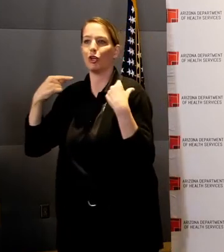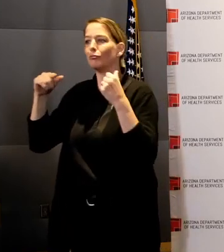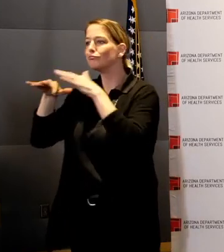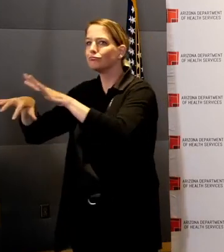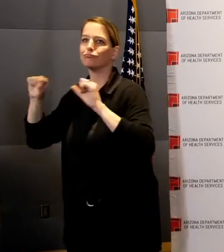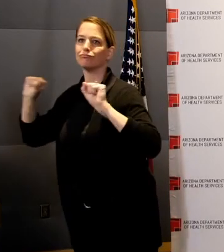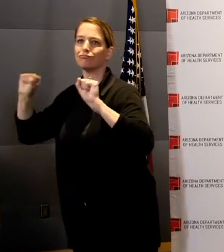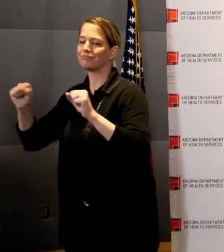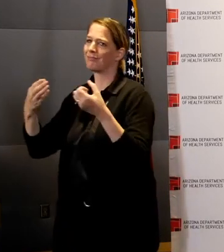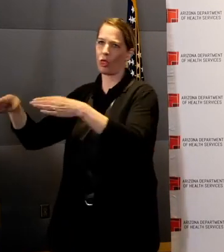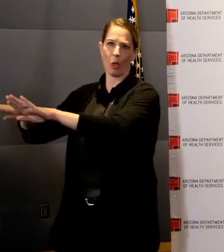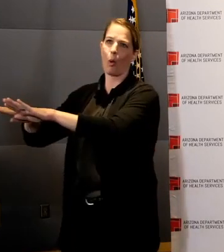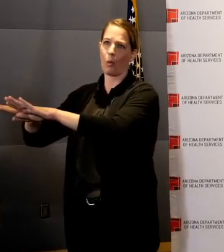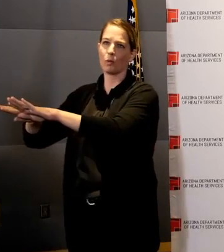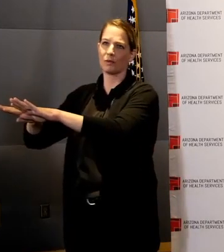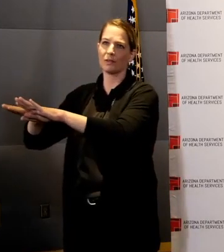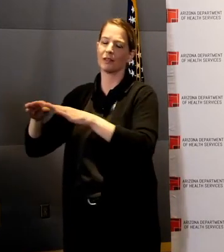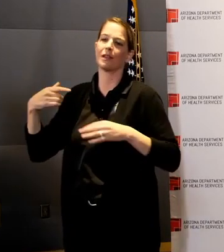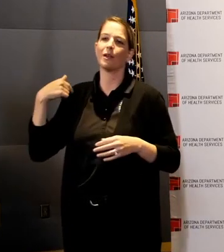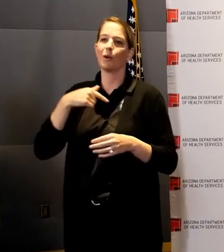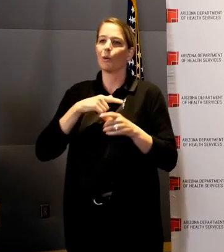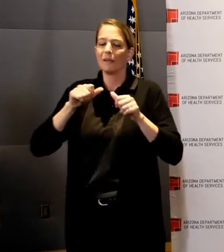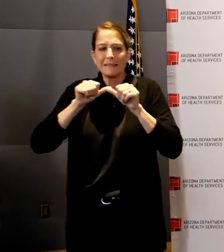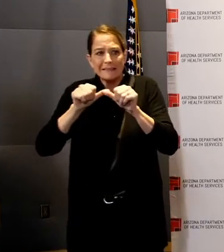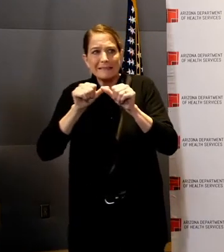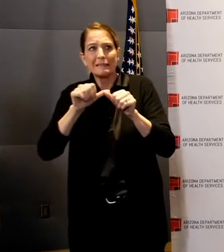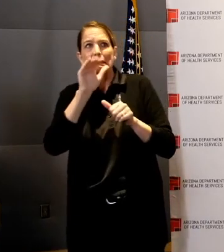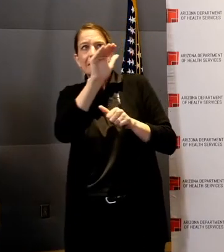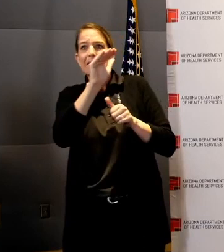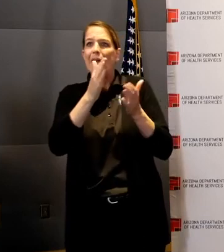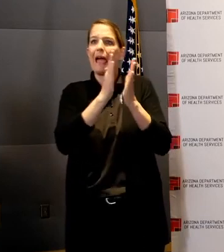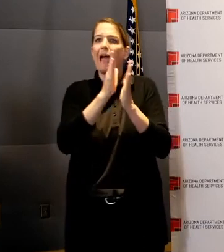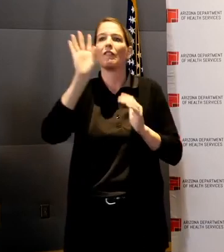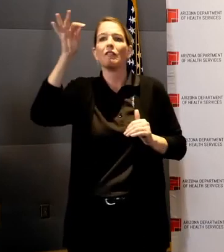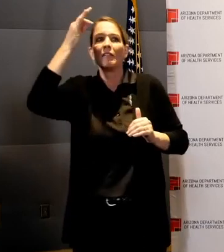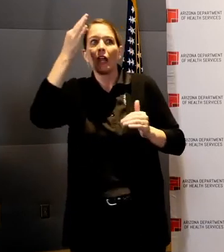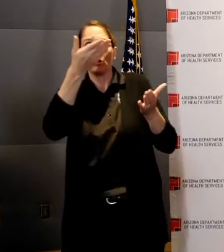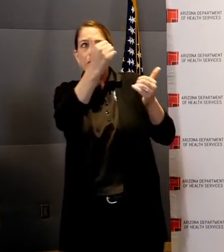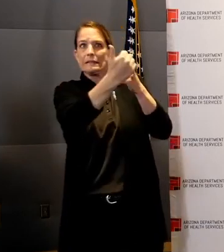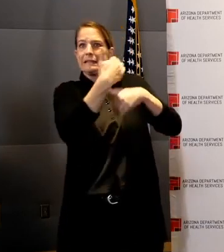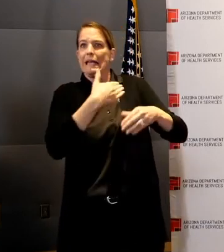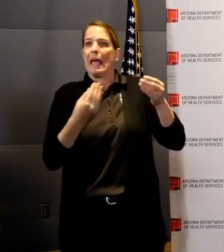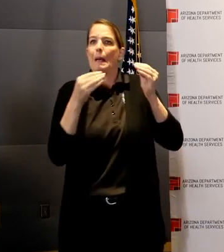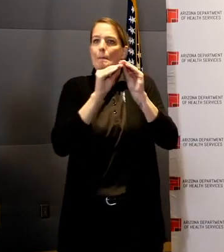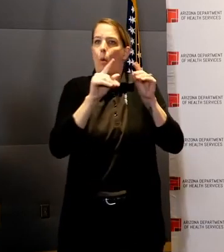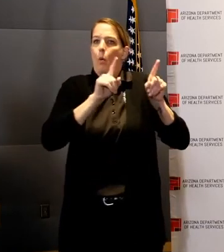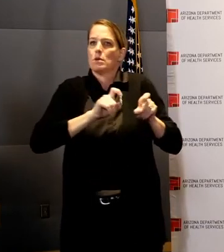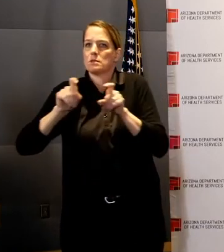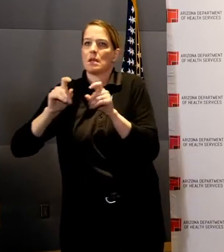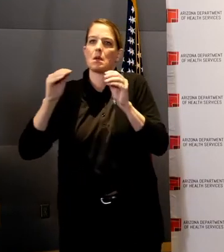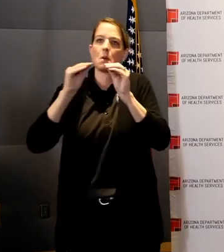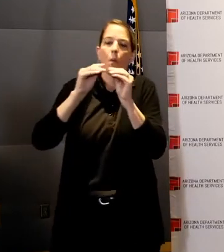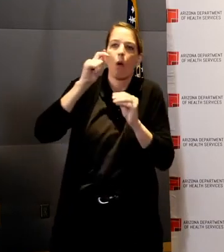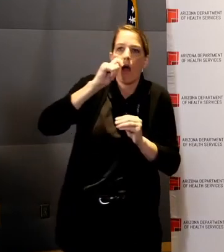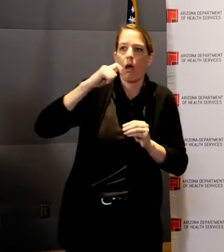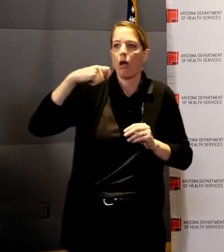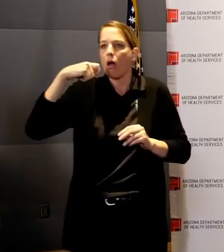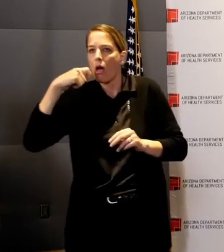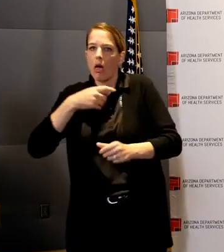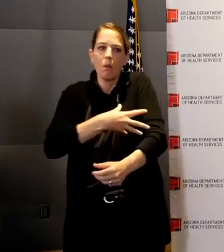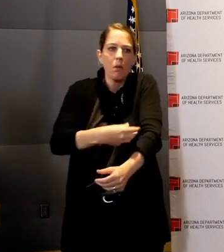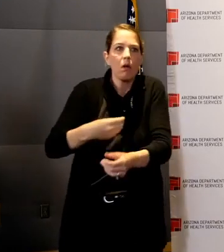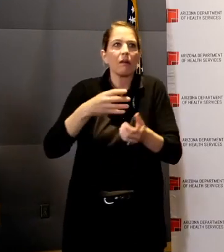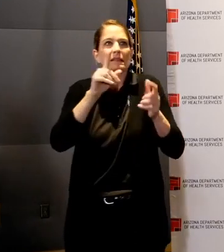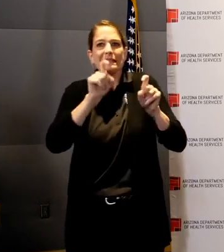shortage of testing supplies and reagents. At this time, there simply aren't enough tests for everyone who wants one, so we